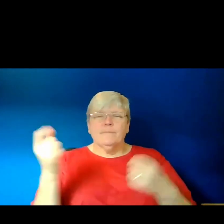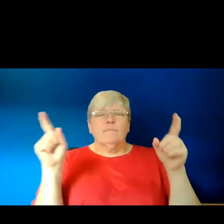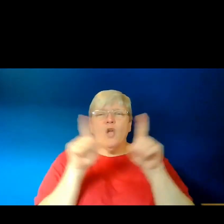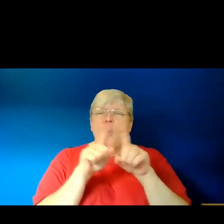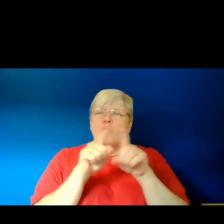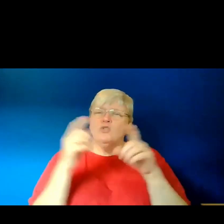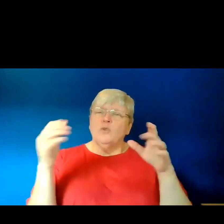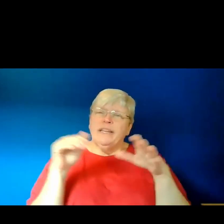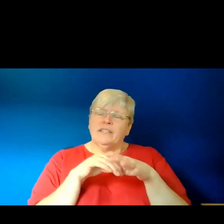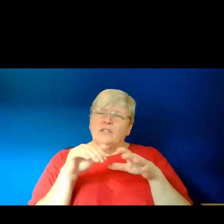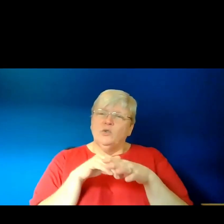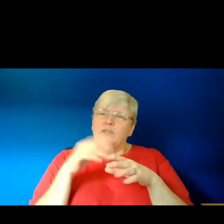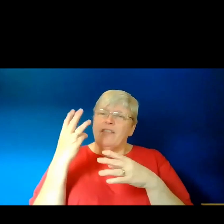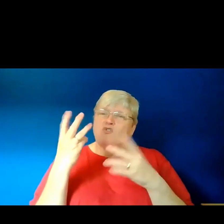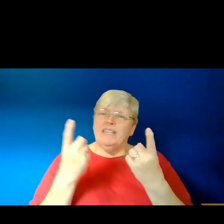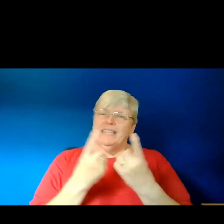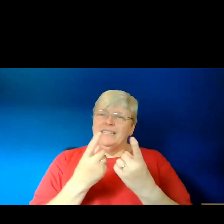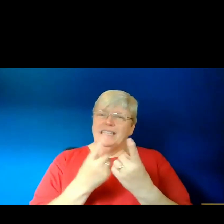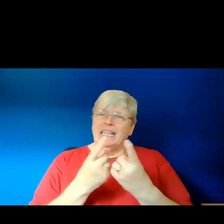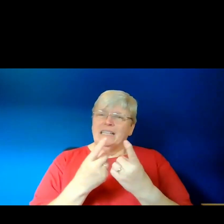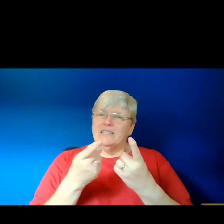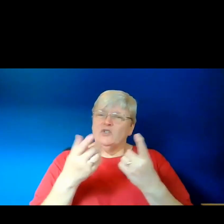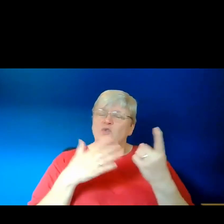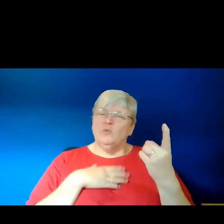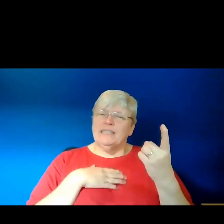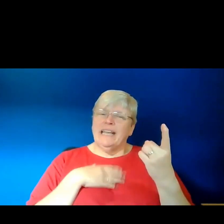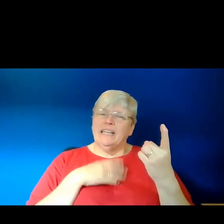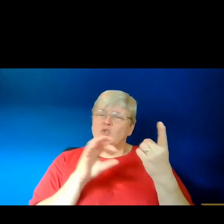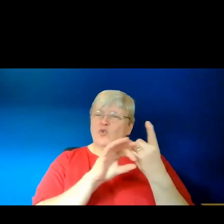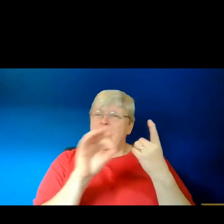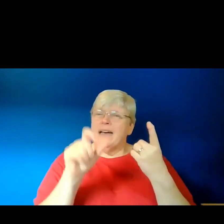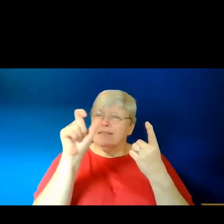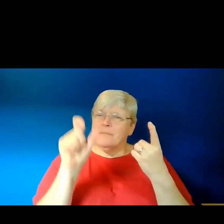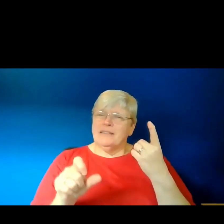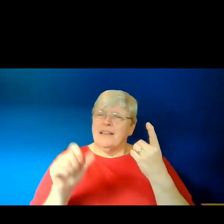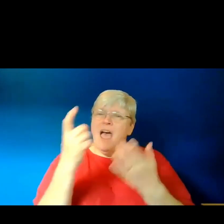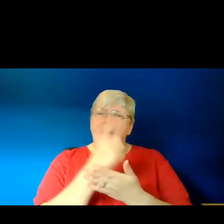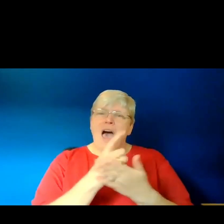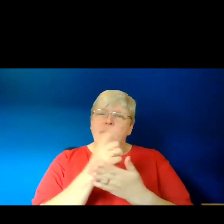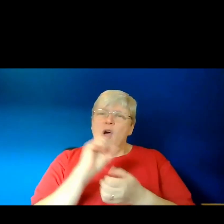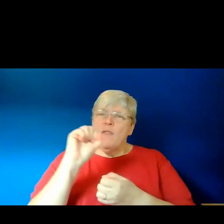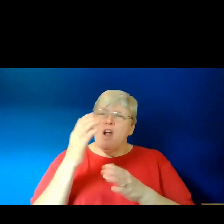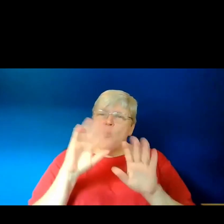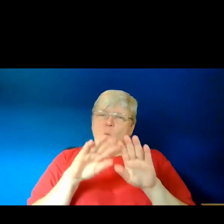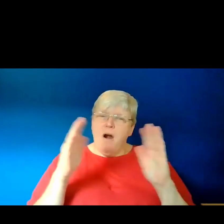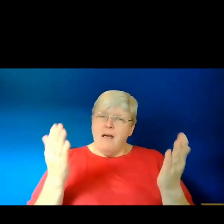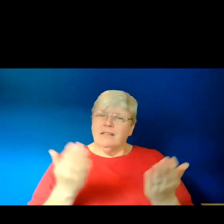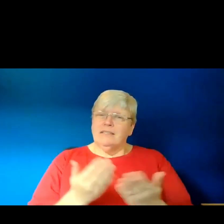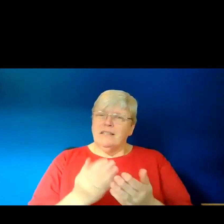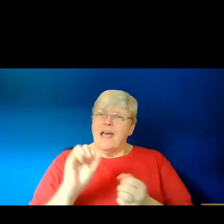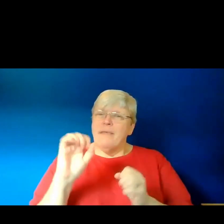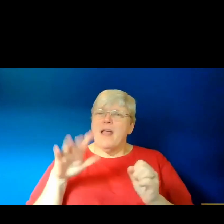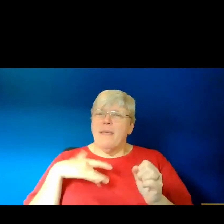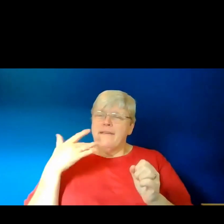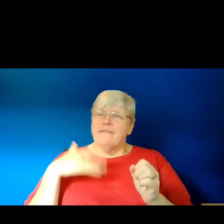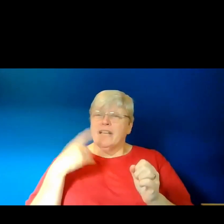include three things that you would like to ask them about their world and their life. And again, these